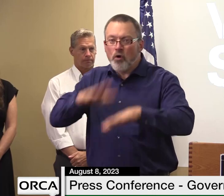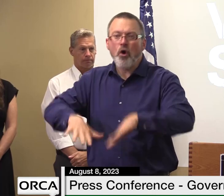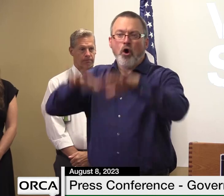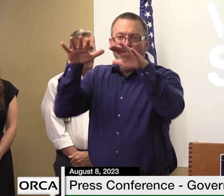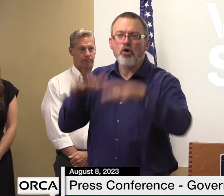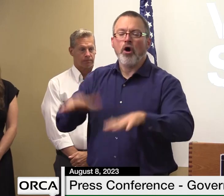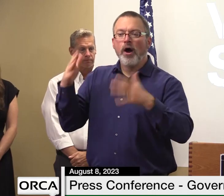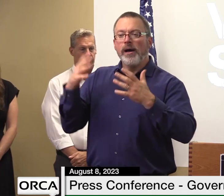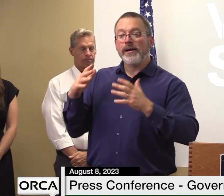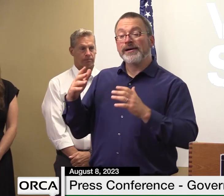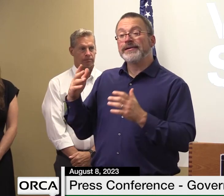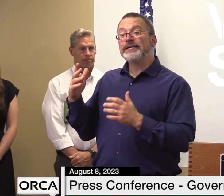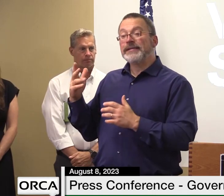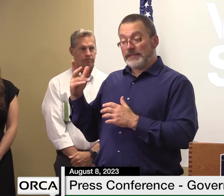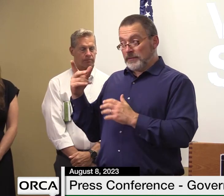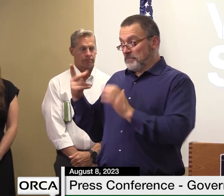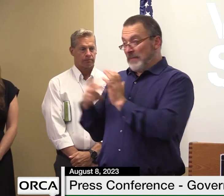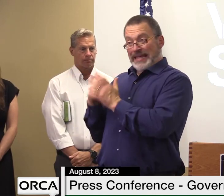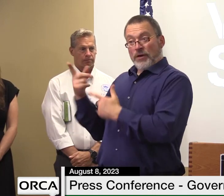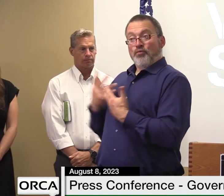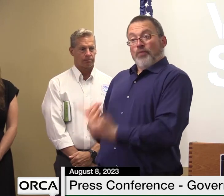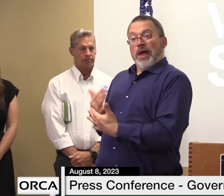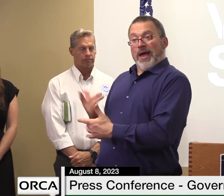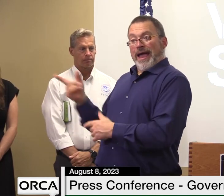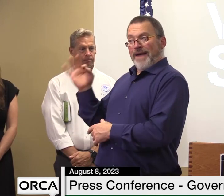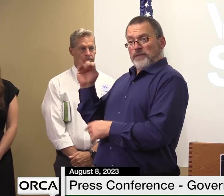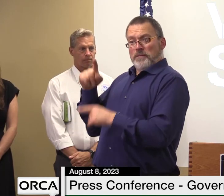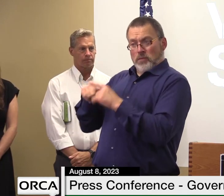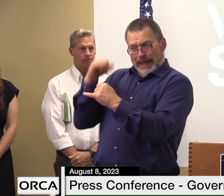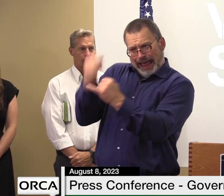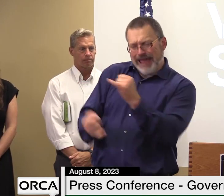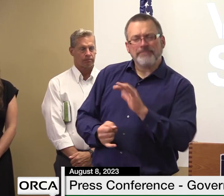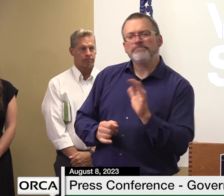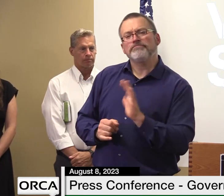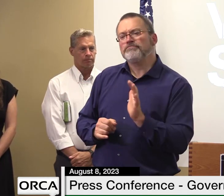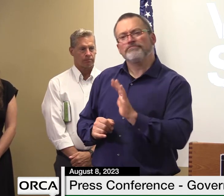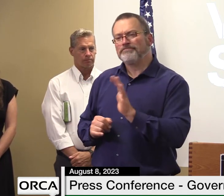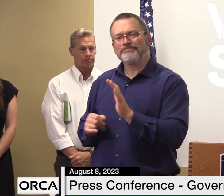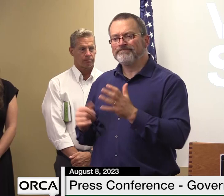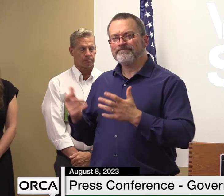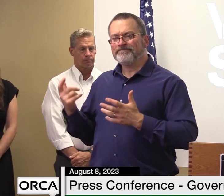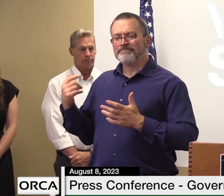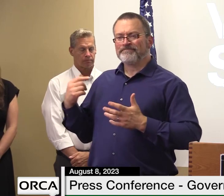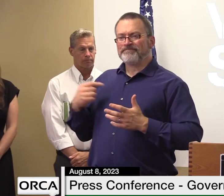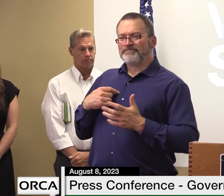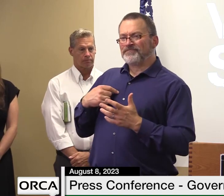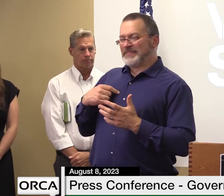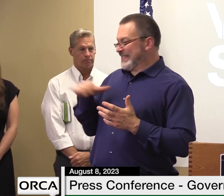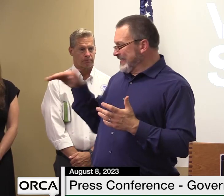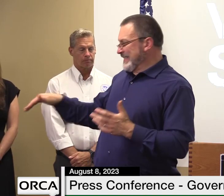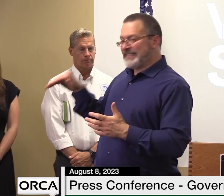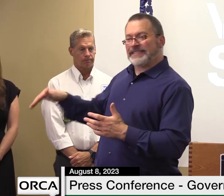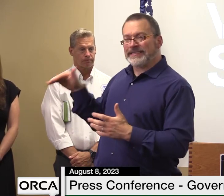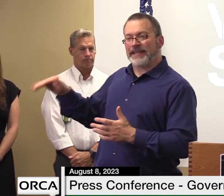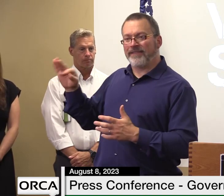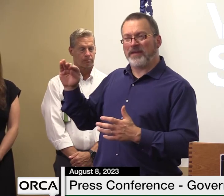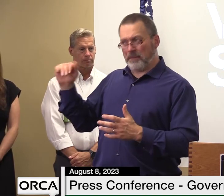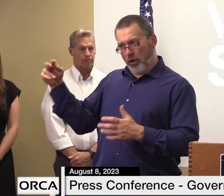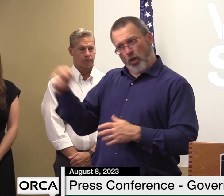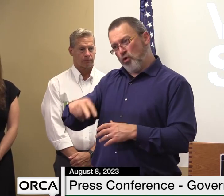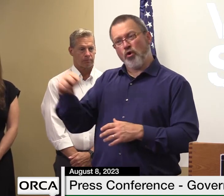trying to to contain this we are making the argument and we'll continue to make the argument that with the